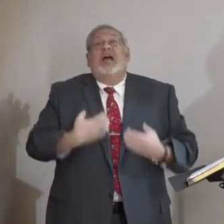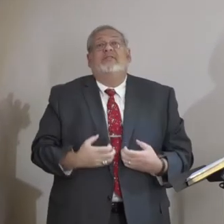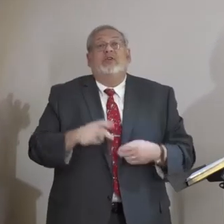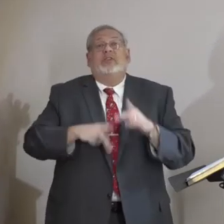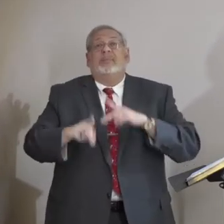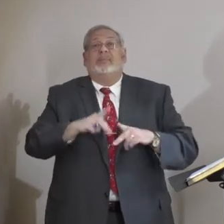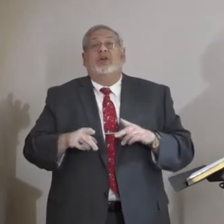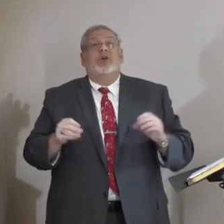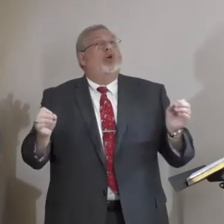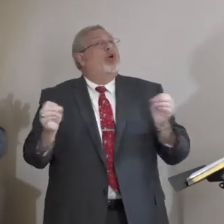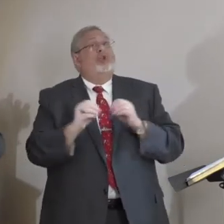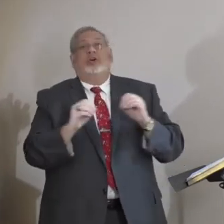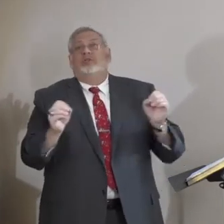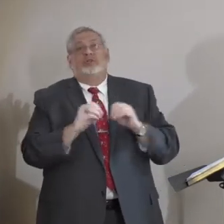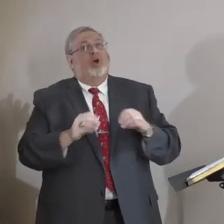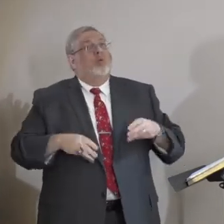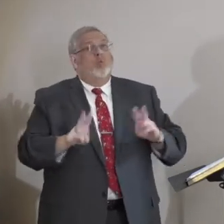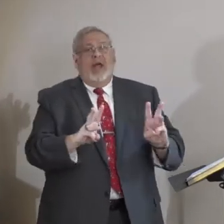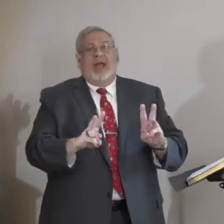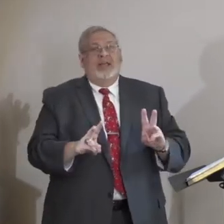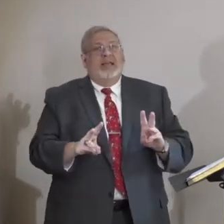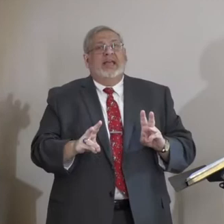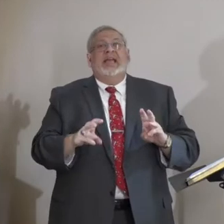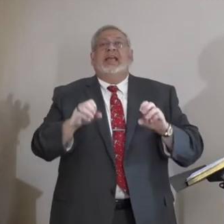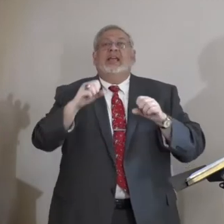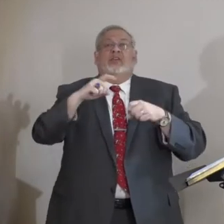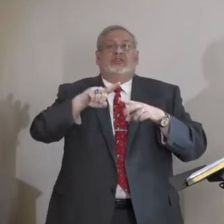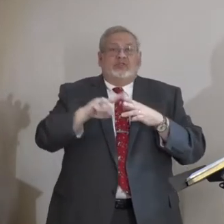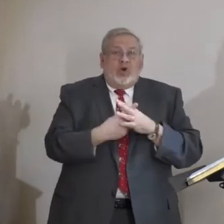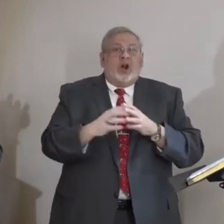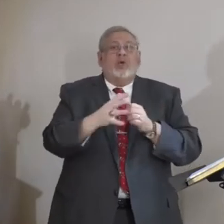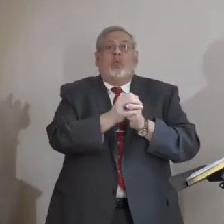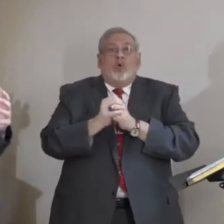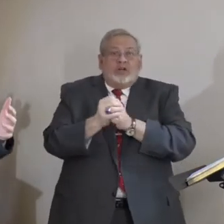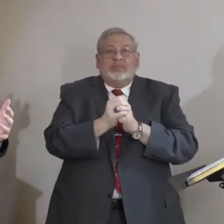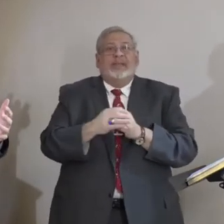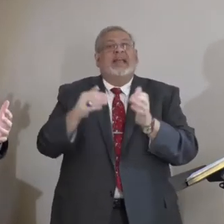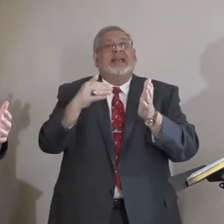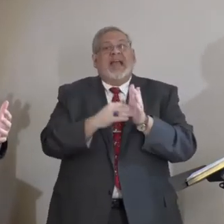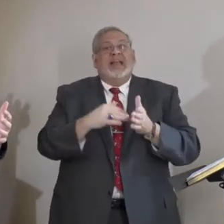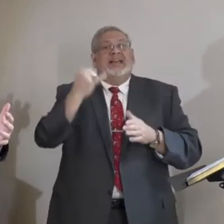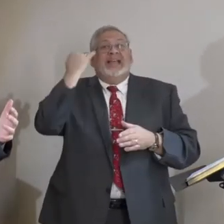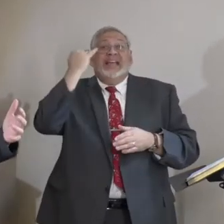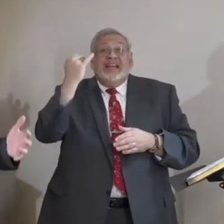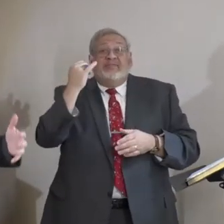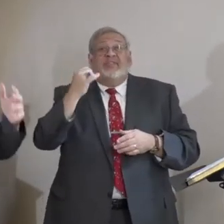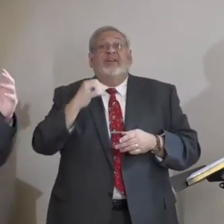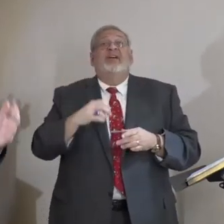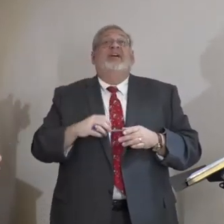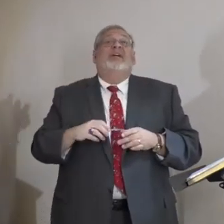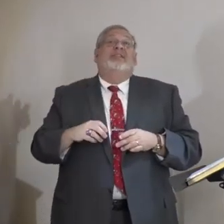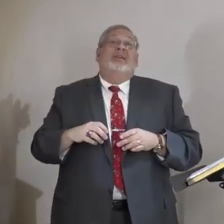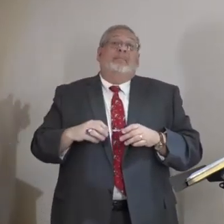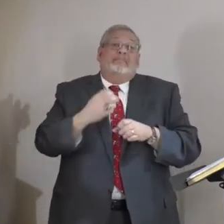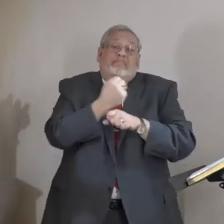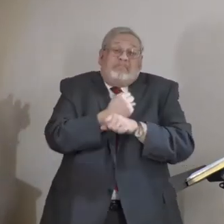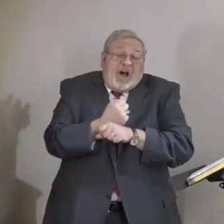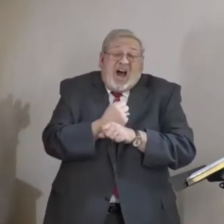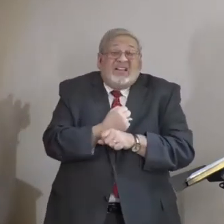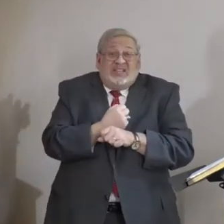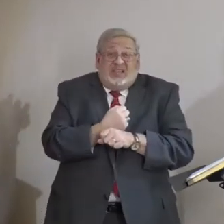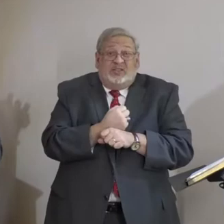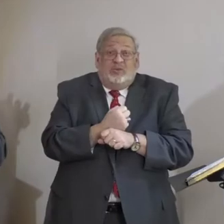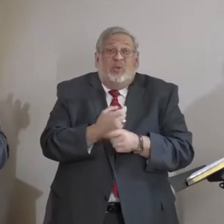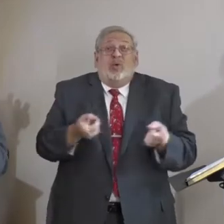There was no way he could get worship restored in this city if the crime, the bondage was going,